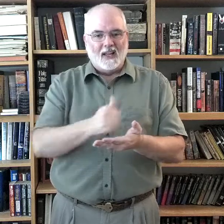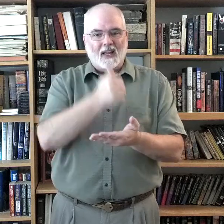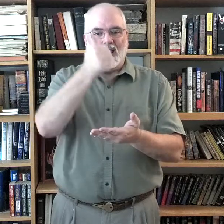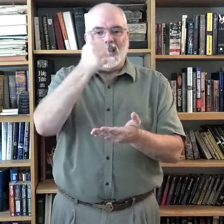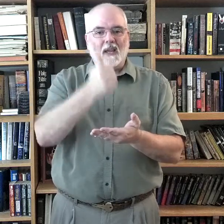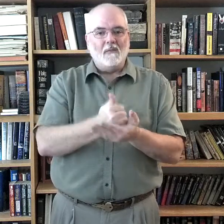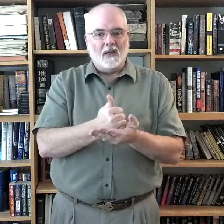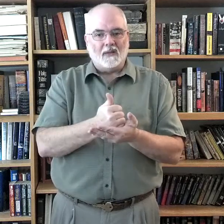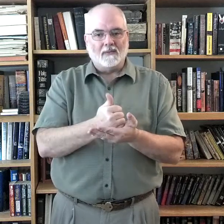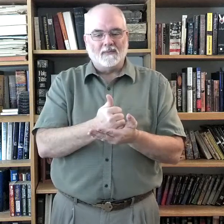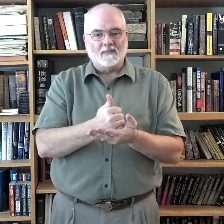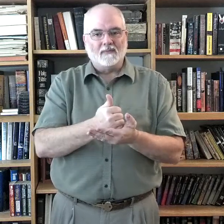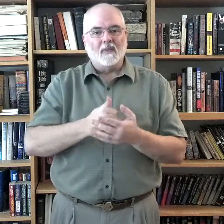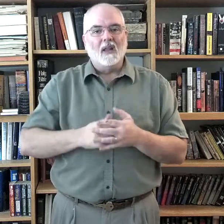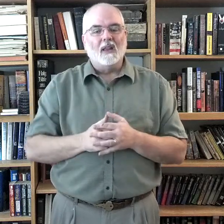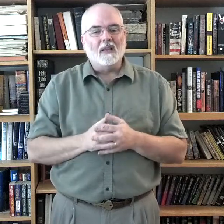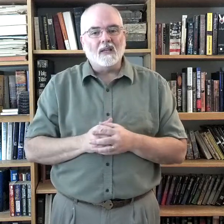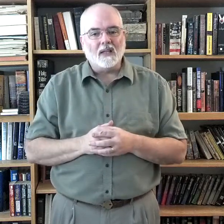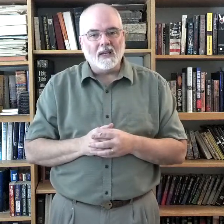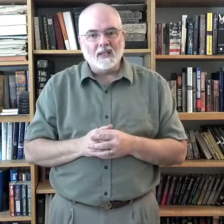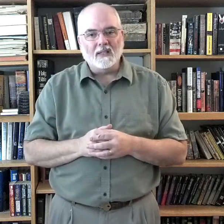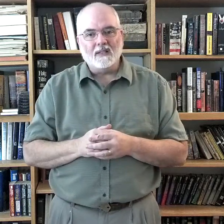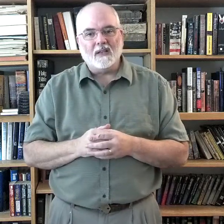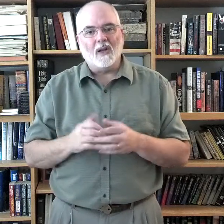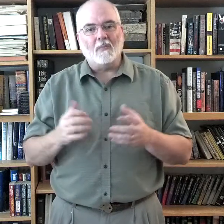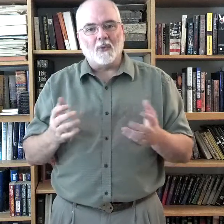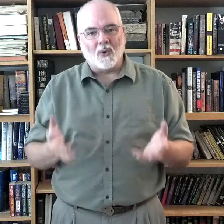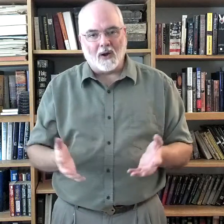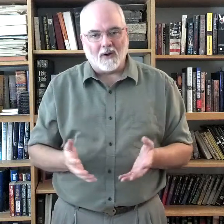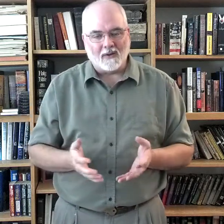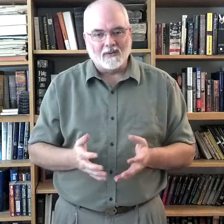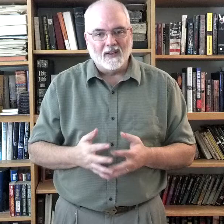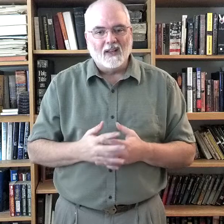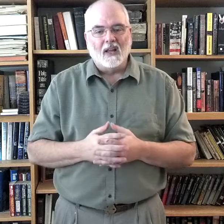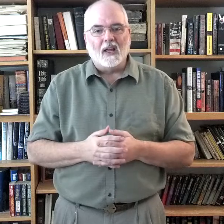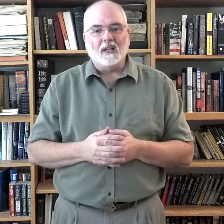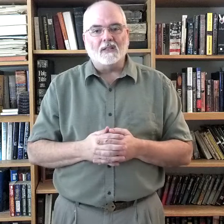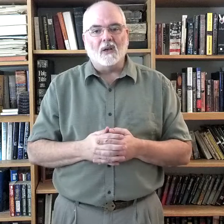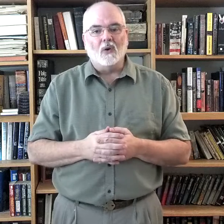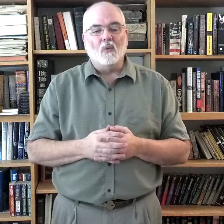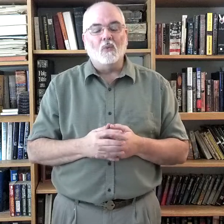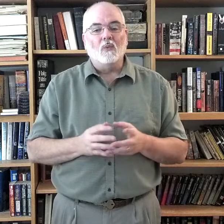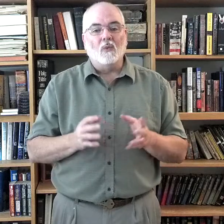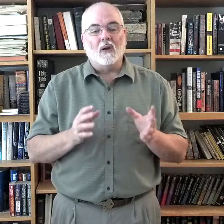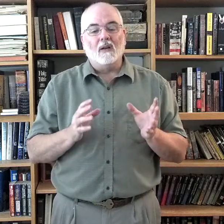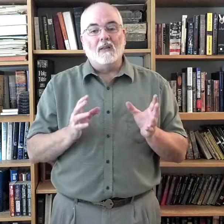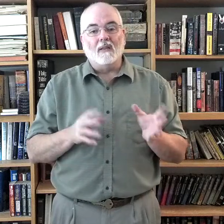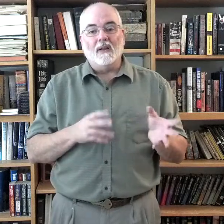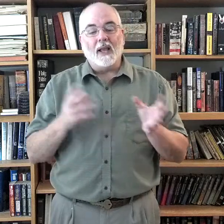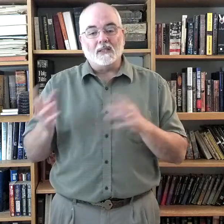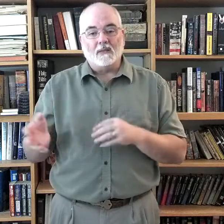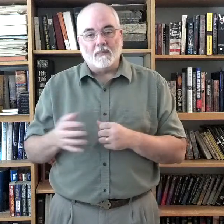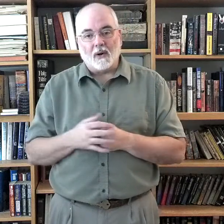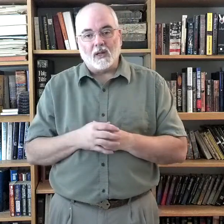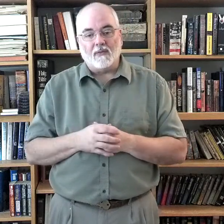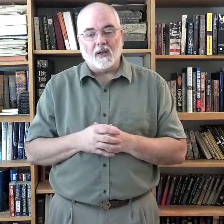Amen. This is a prayer. And so the next part of the video